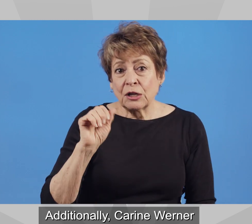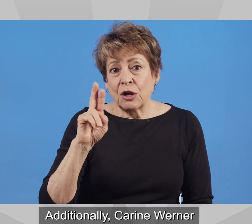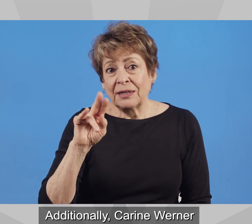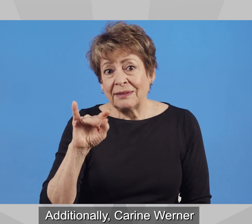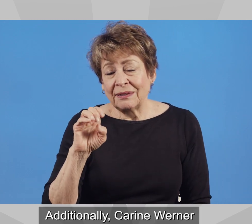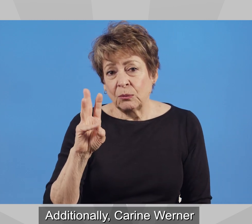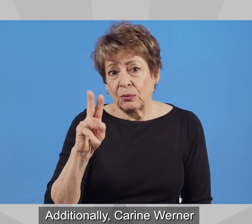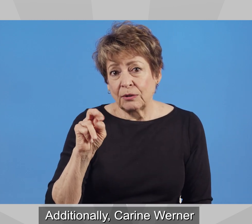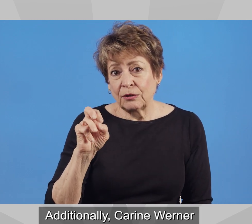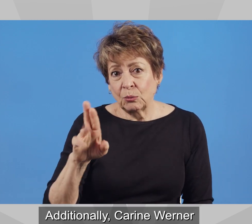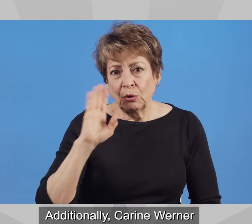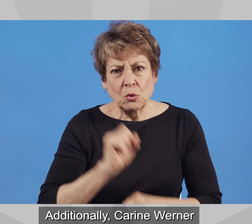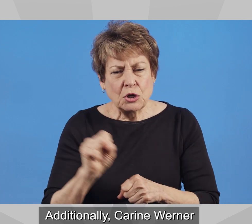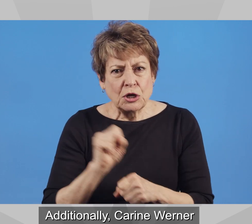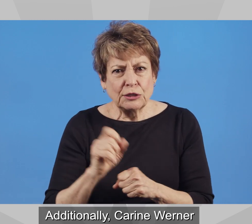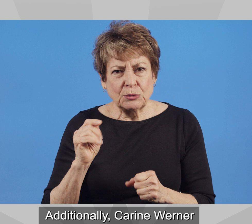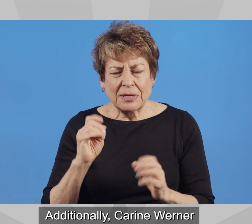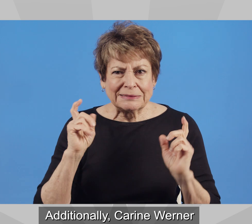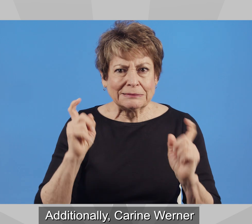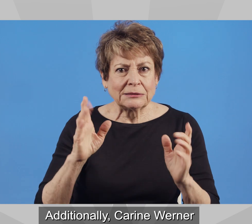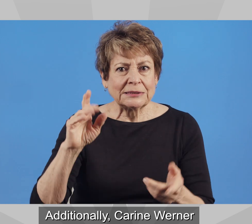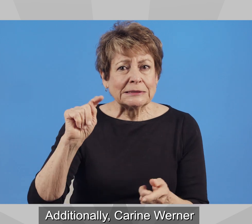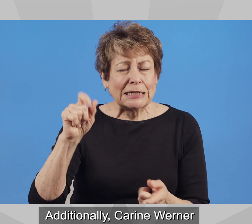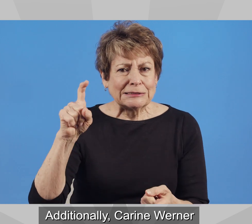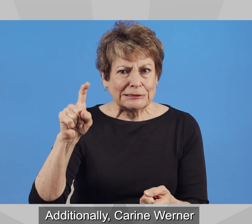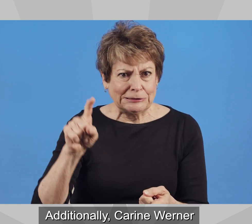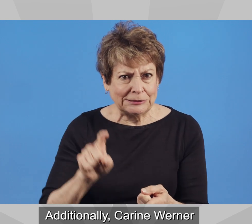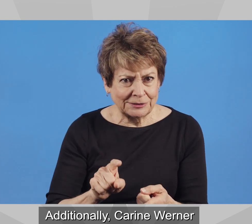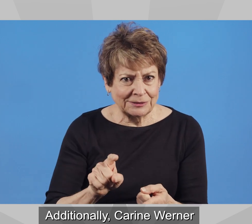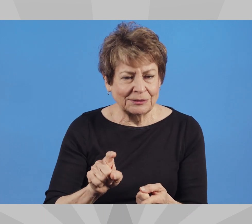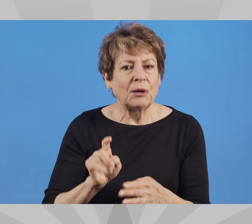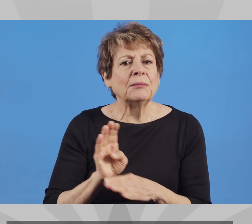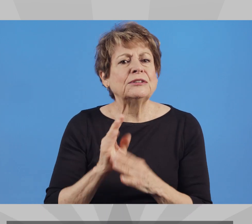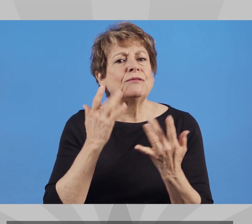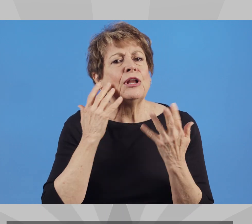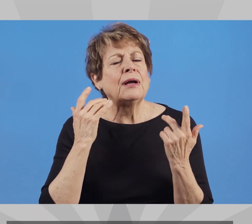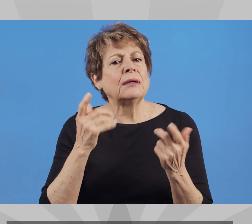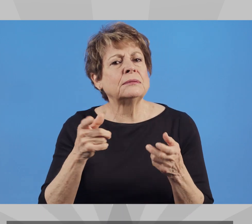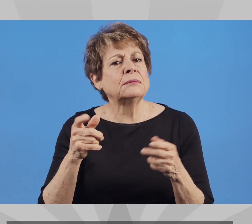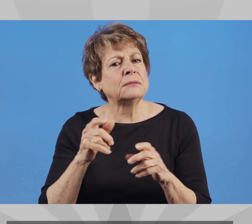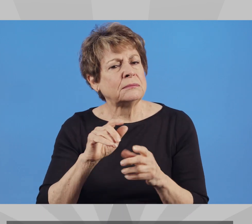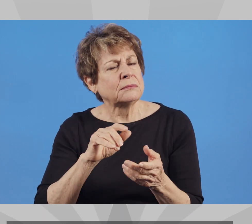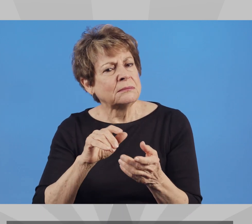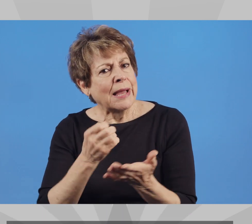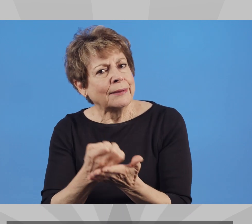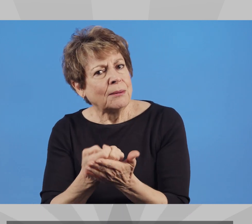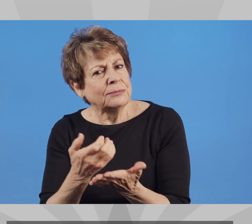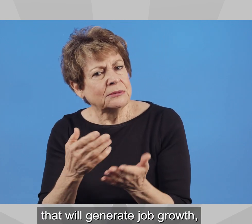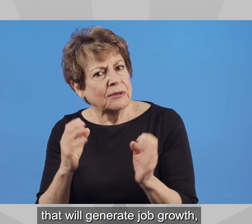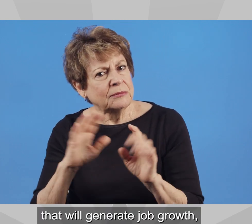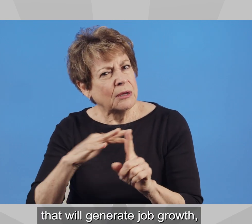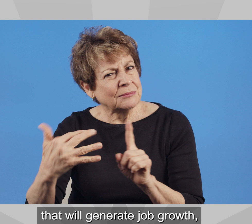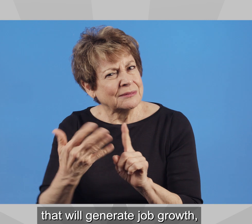Additionally, Karine Werner will work to create a low-tax, business-friendly economic environment